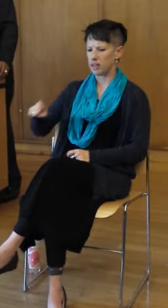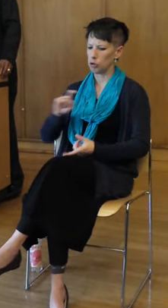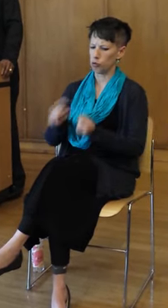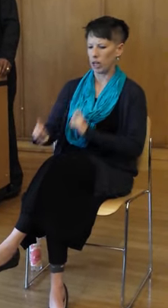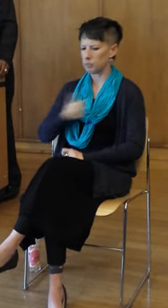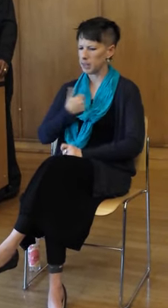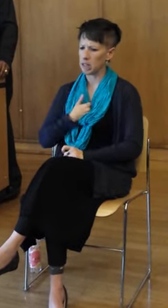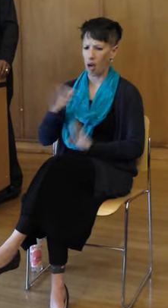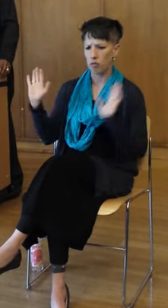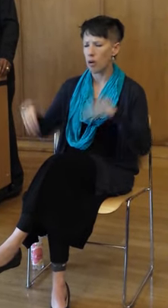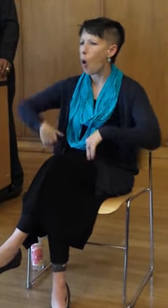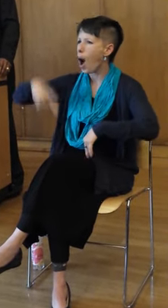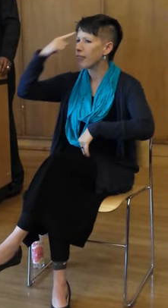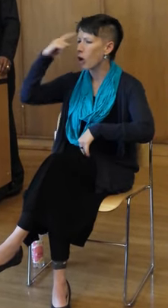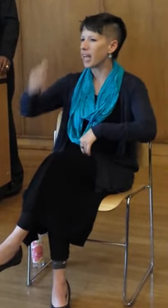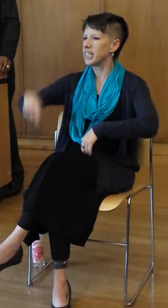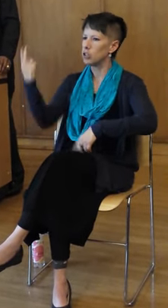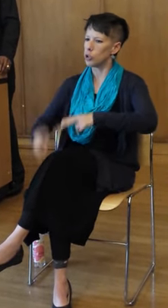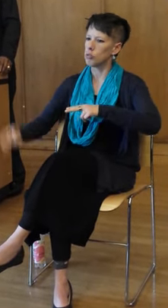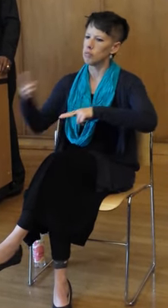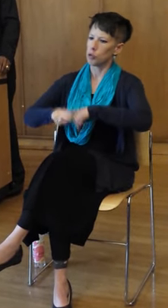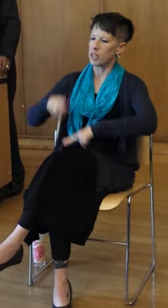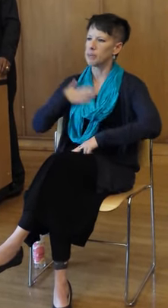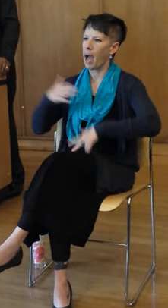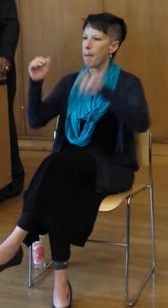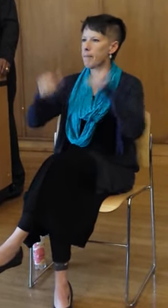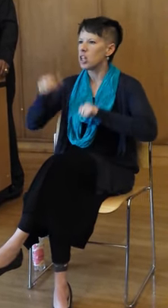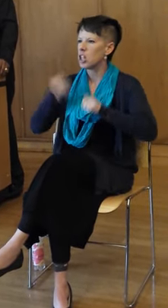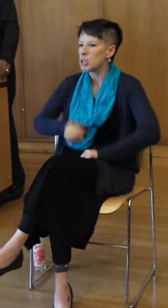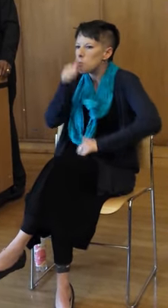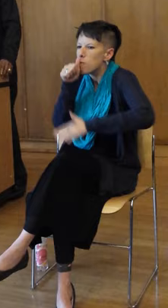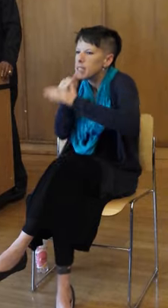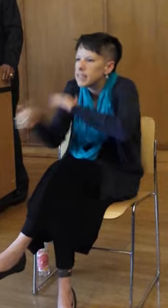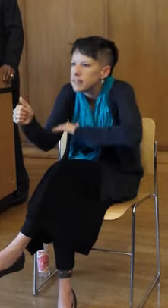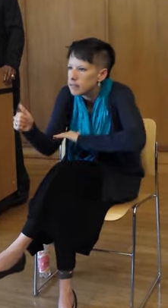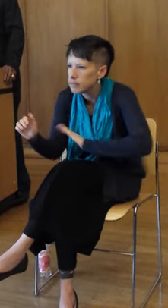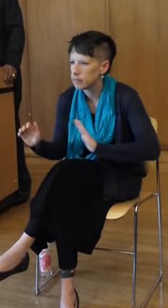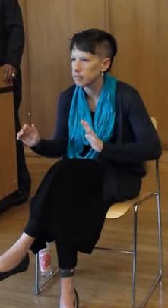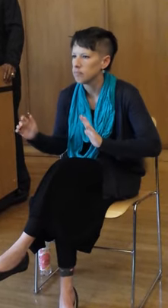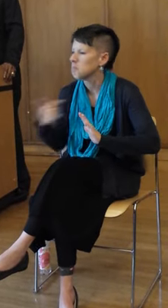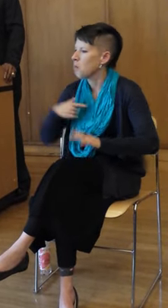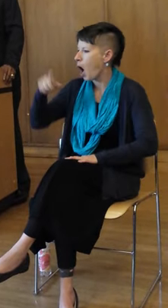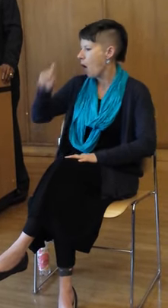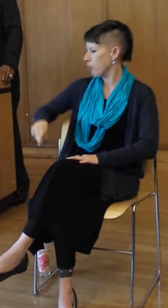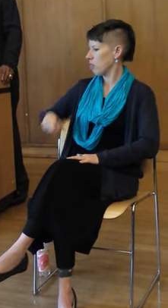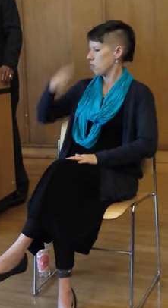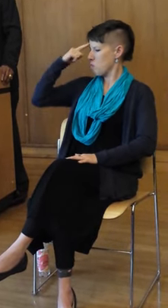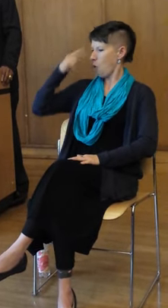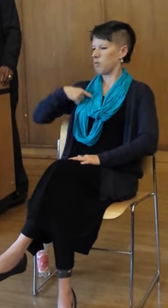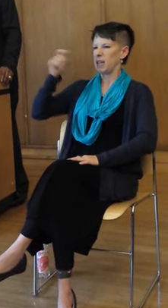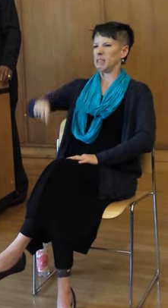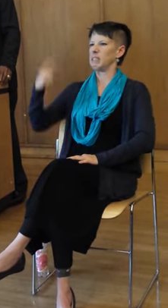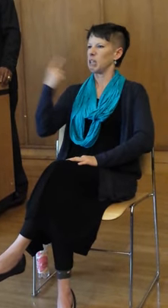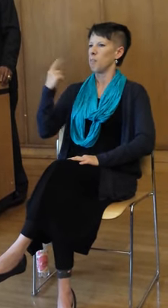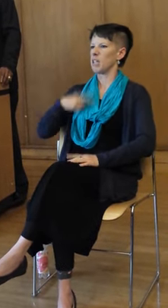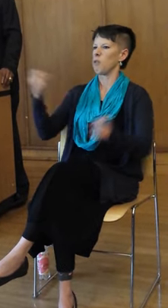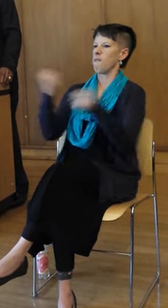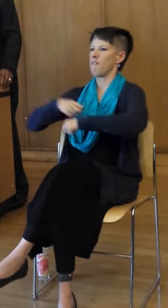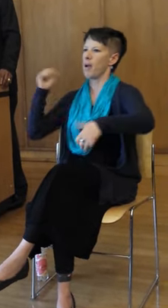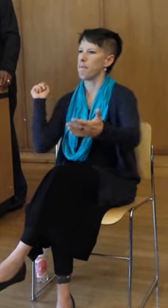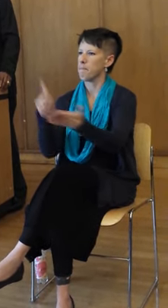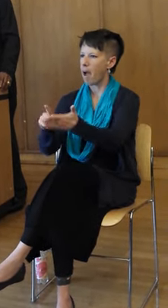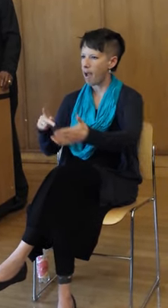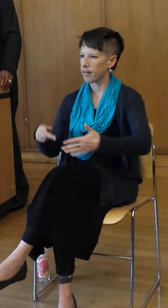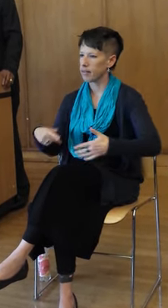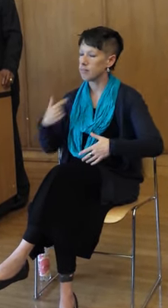I thought I just needed to upgrade my ability to be deceptive. I just needed to get something to fight back with.